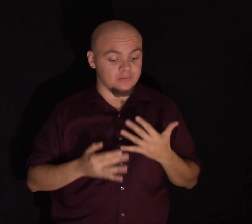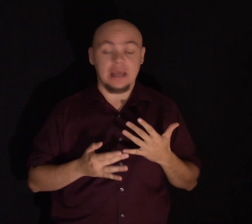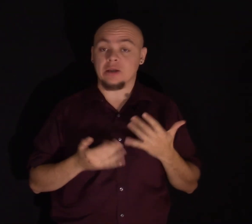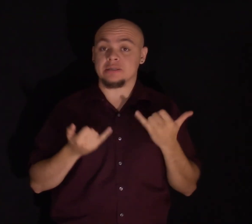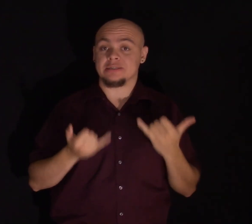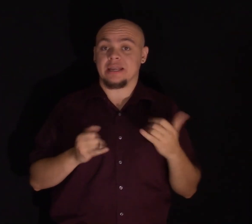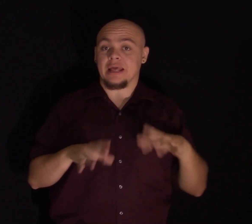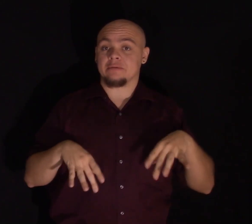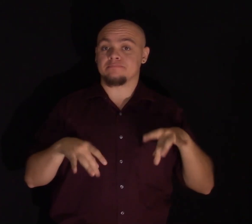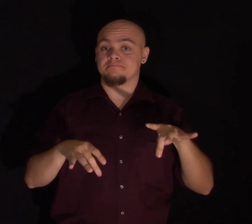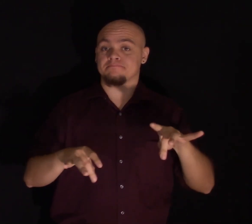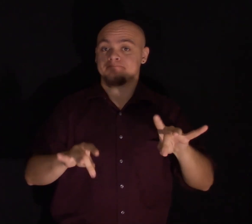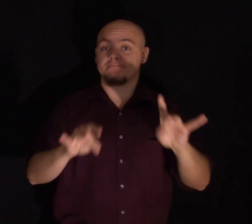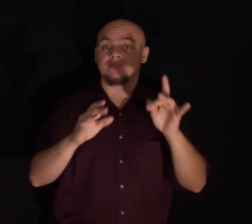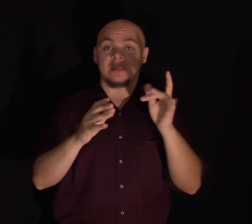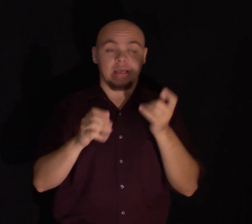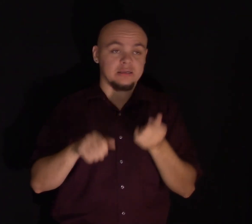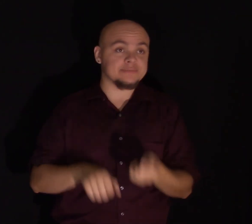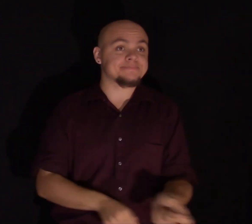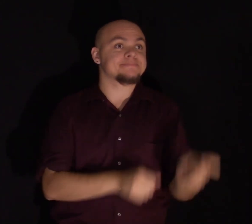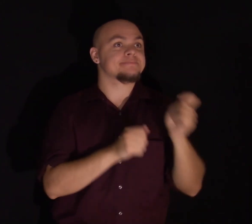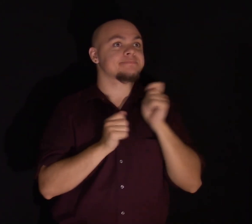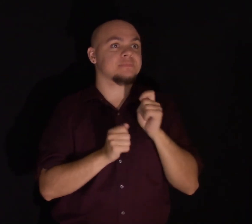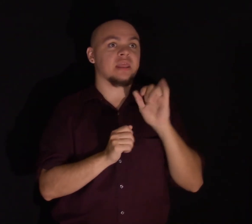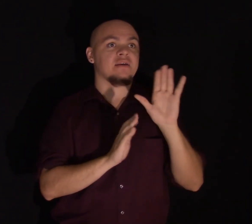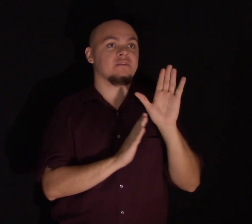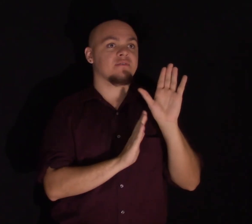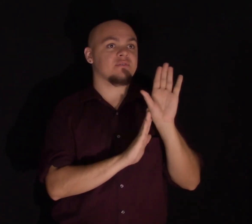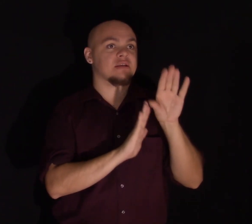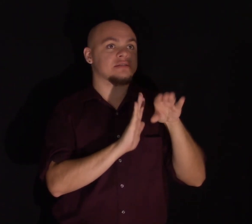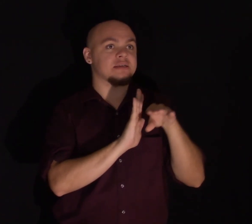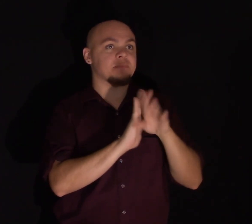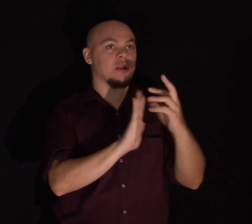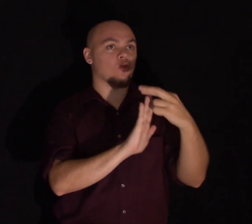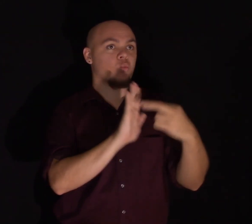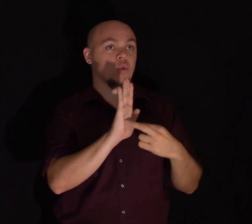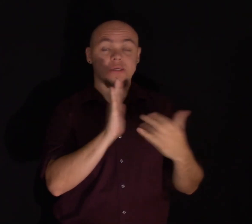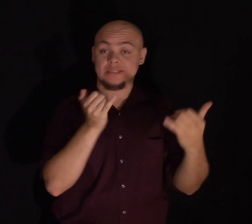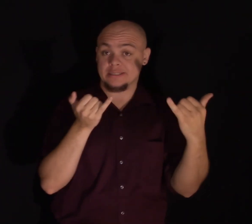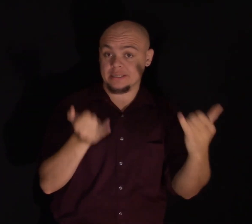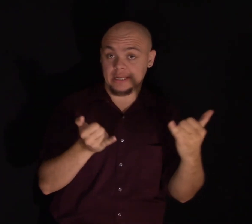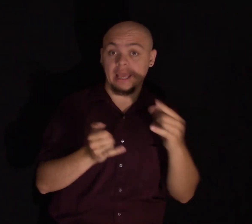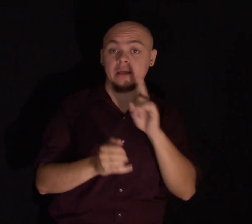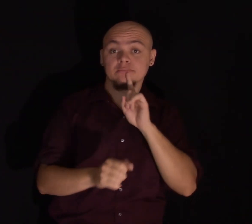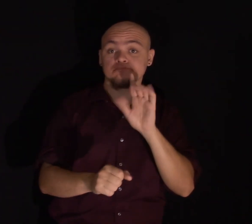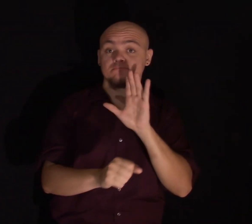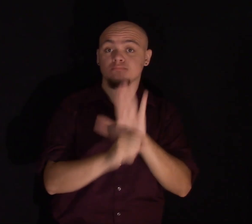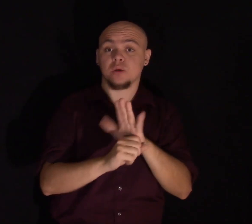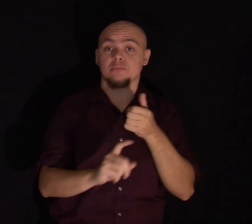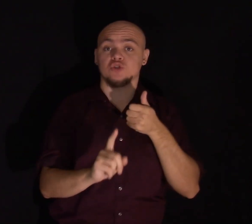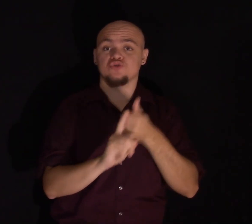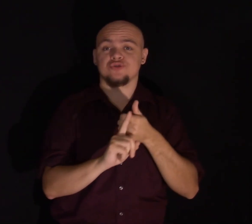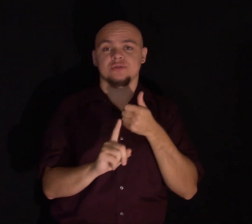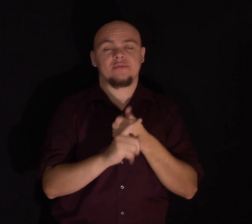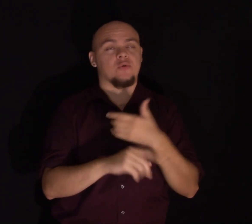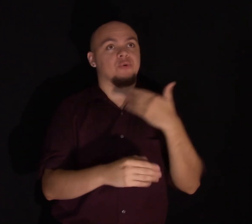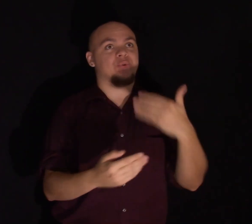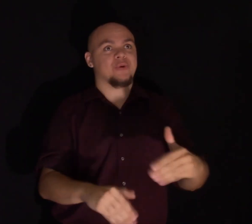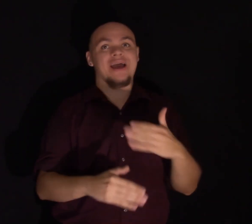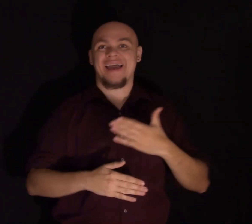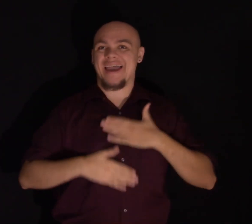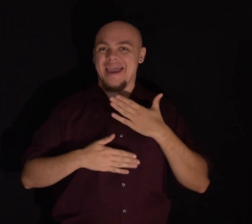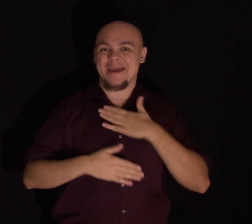as your shovel. Because by using it today, you can guarantee yourself some very happy